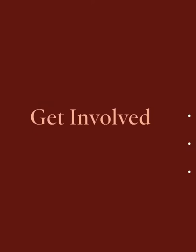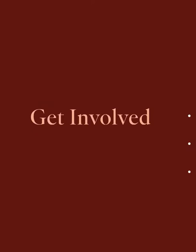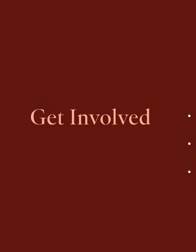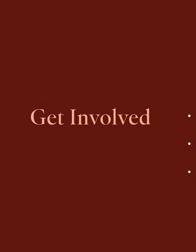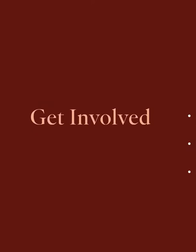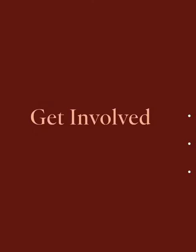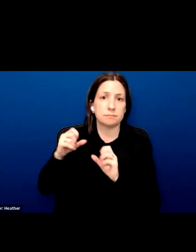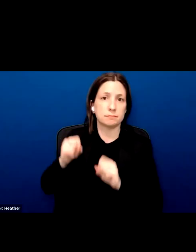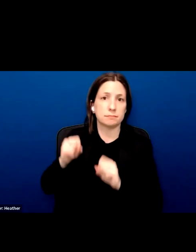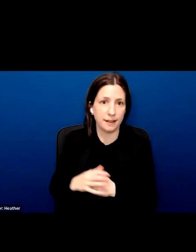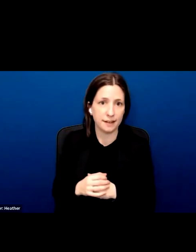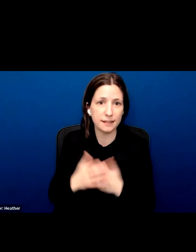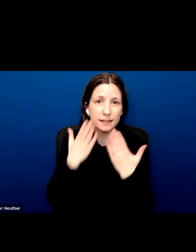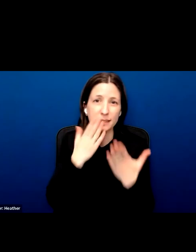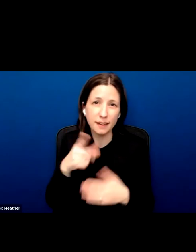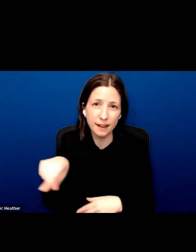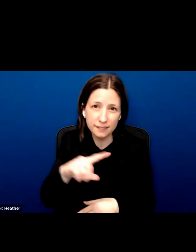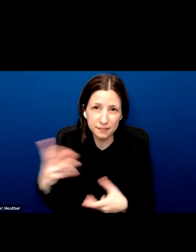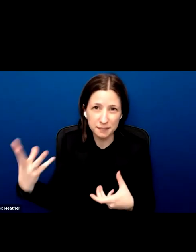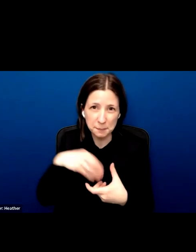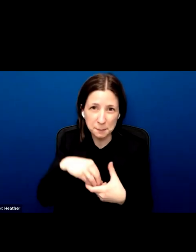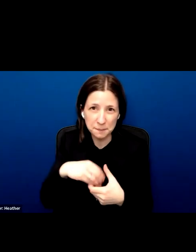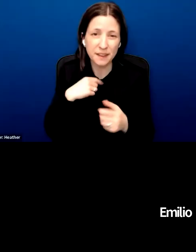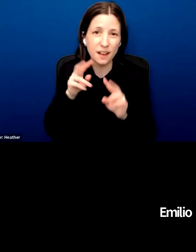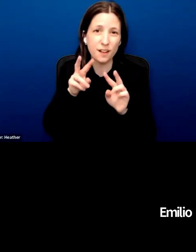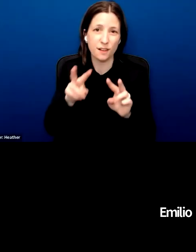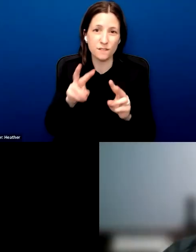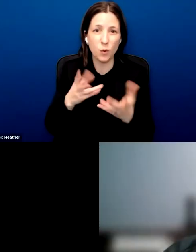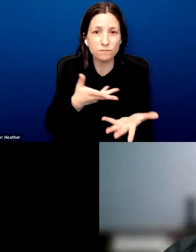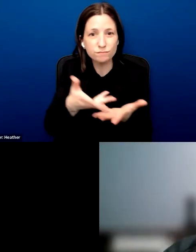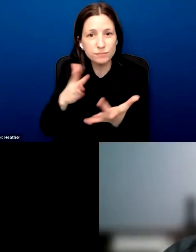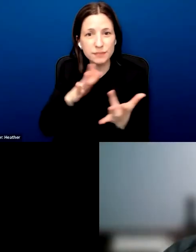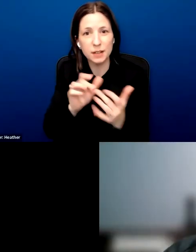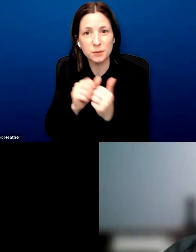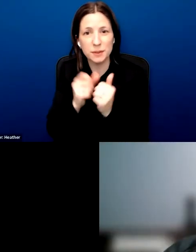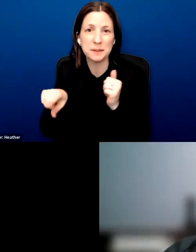all so much for your participation, and I look forward to connecting with many of you soon.